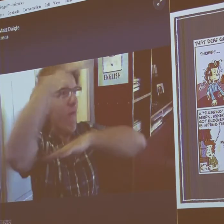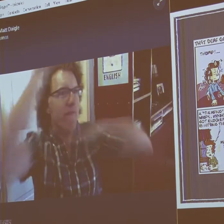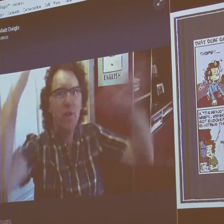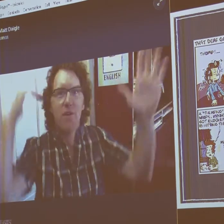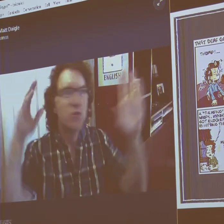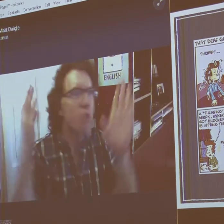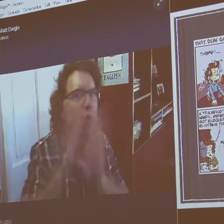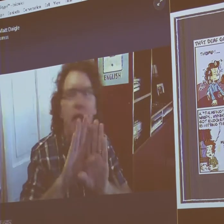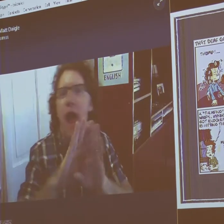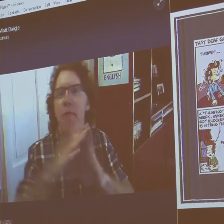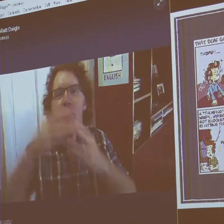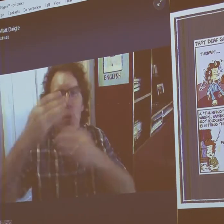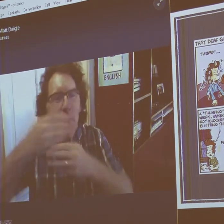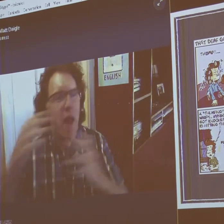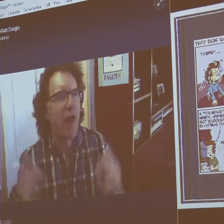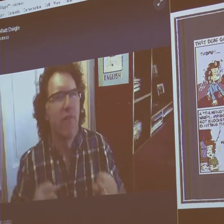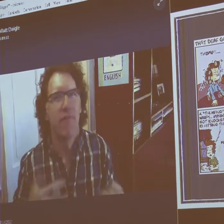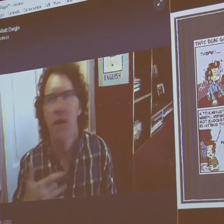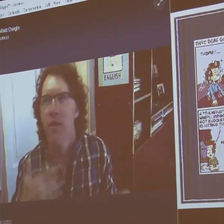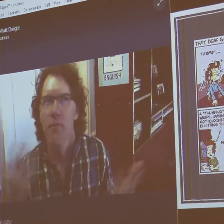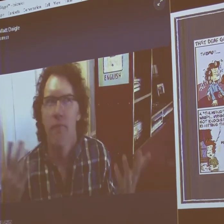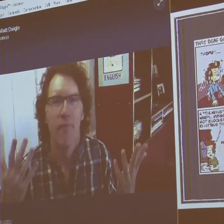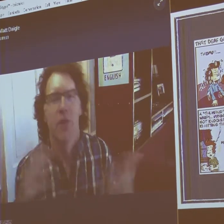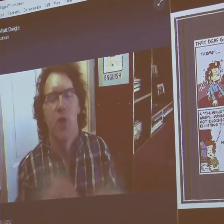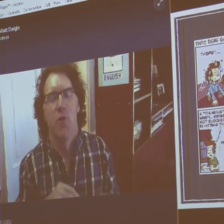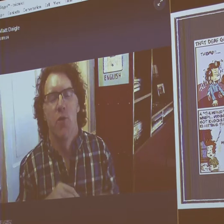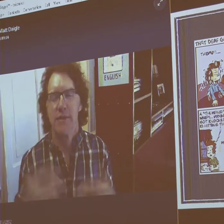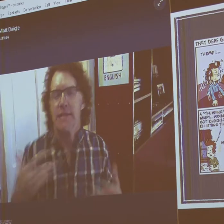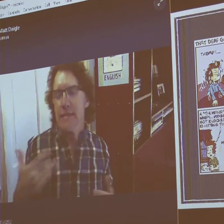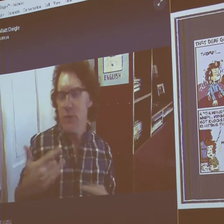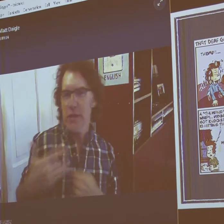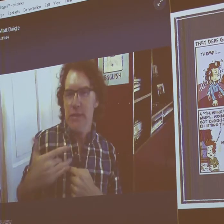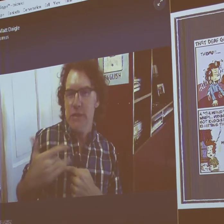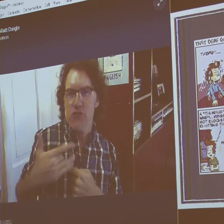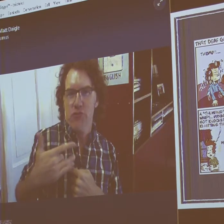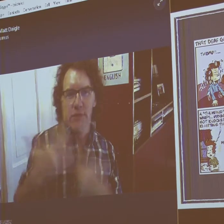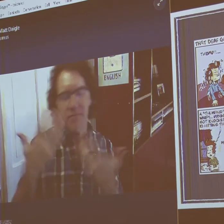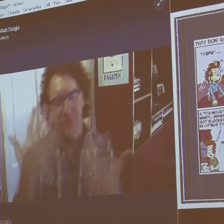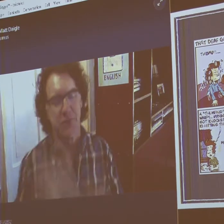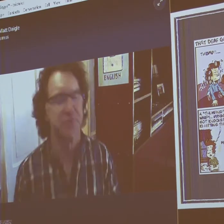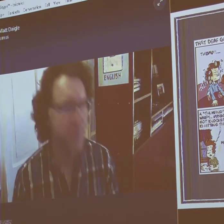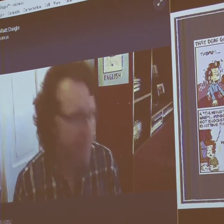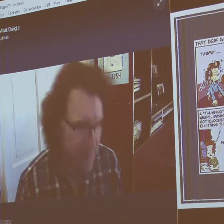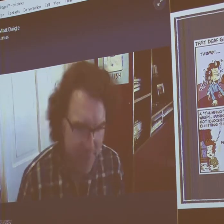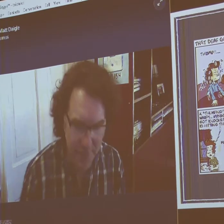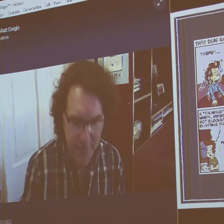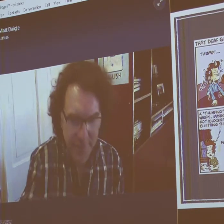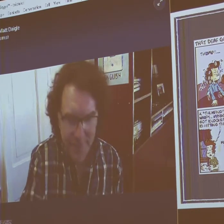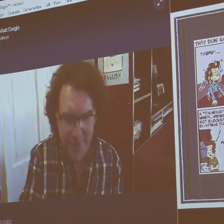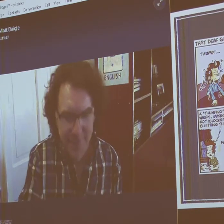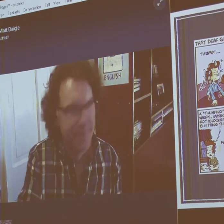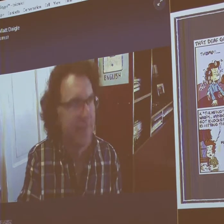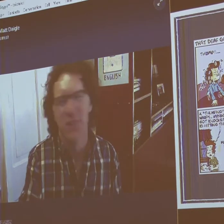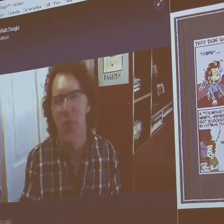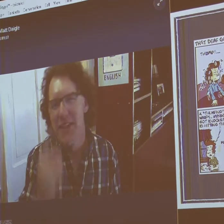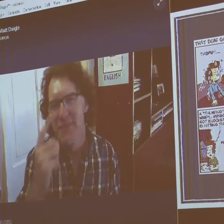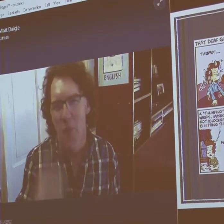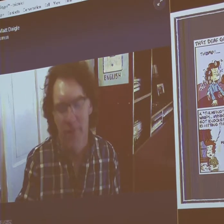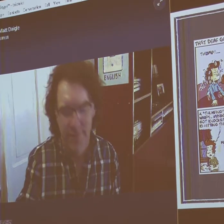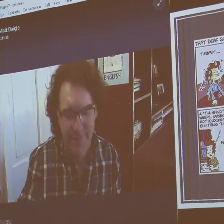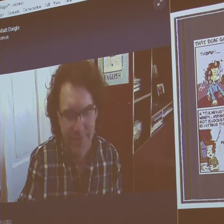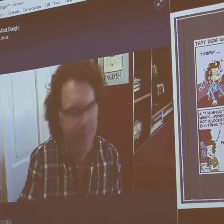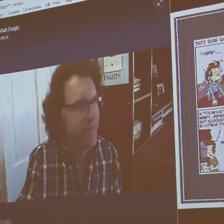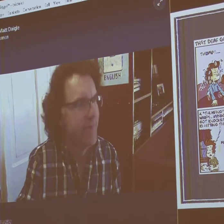I could feel the house all over. I can feel the vibrations of anything happening. I'm very sensitive that way.